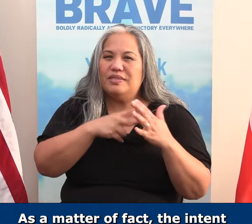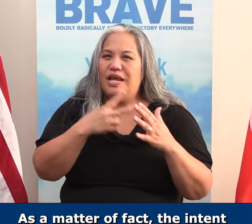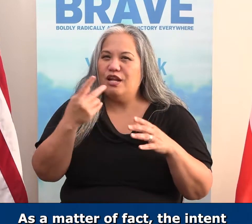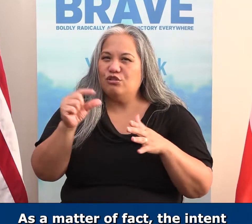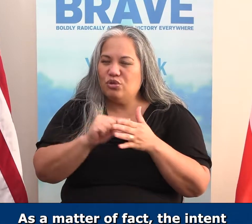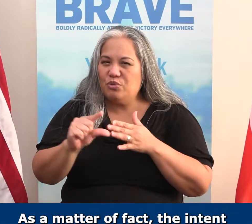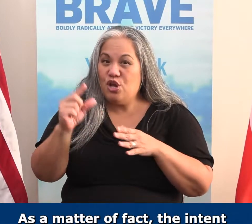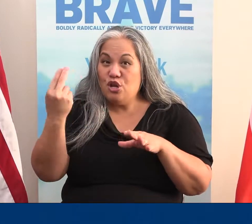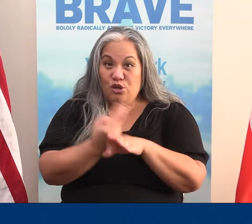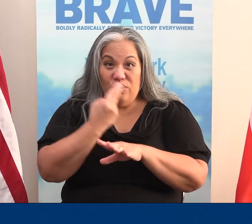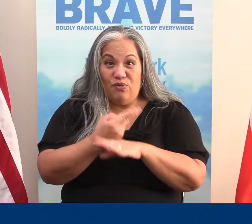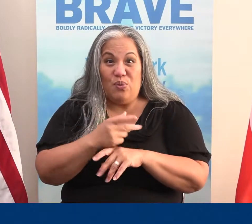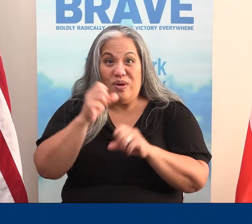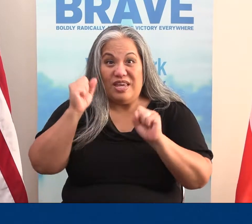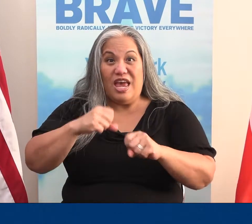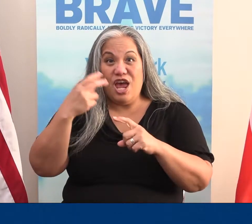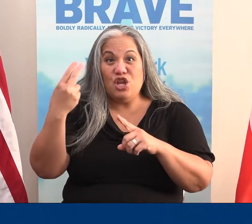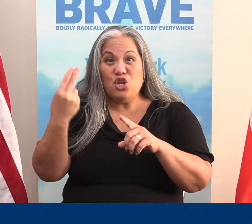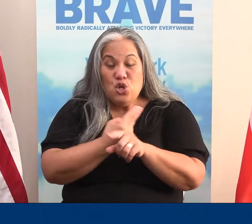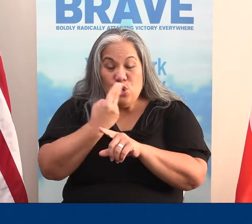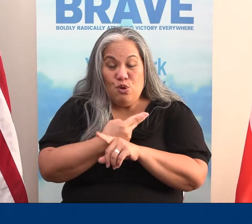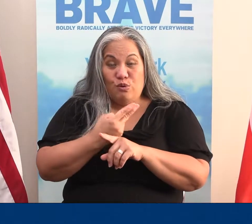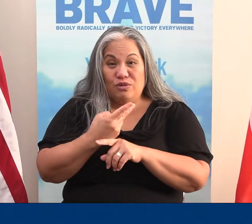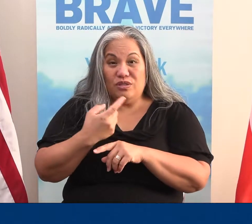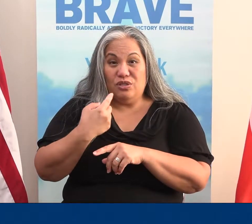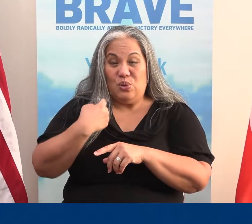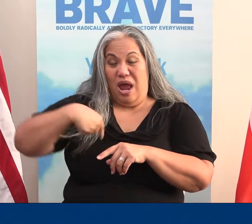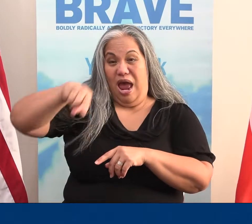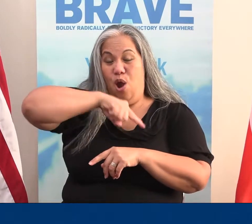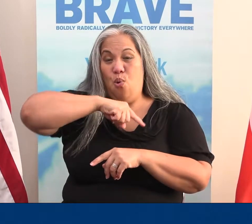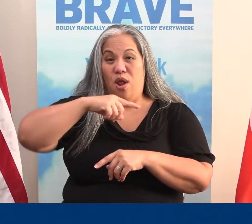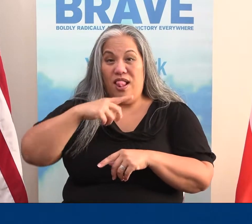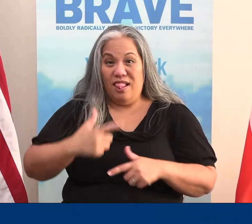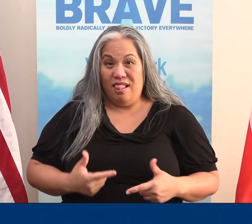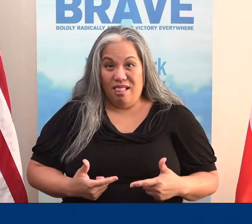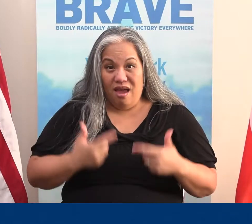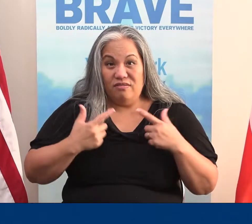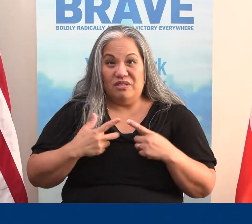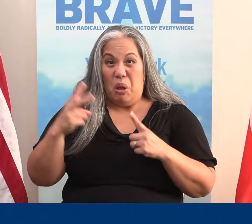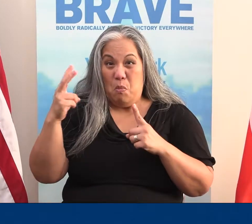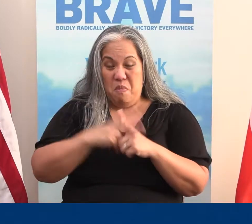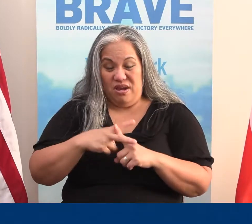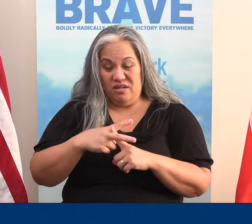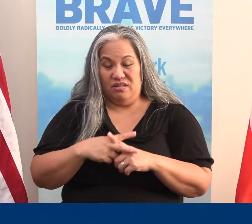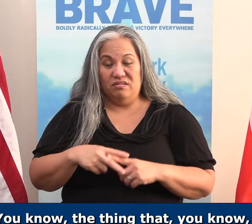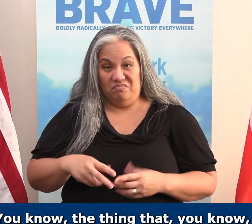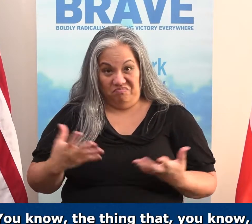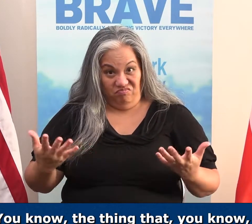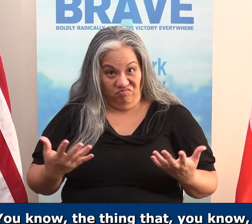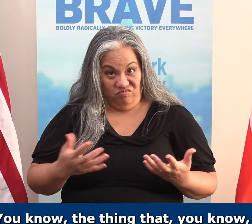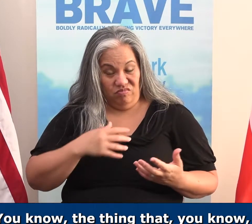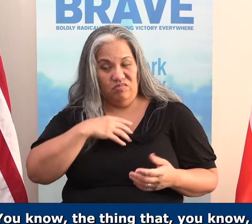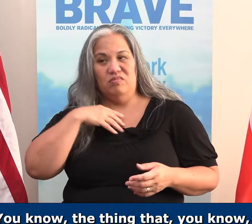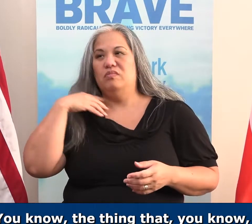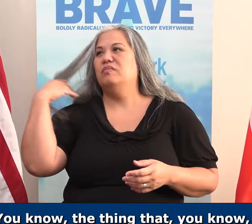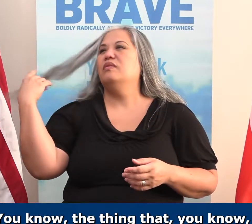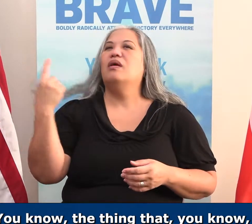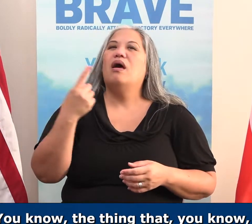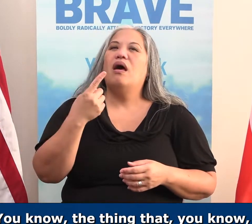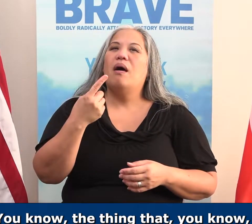useful. It is to be applied to our lives. You know, the thing that, you